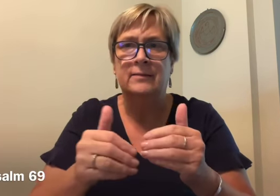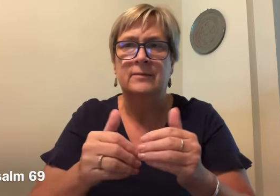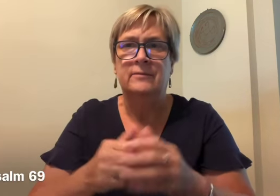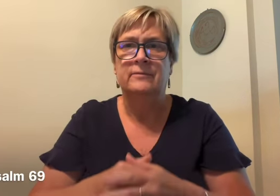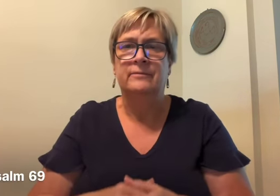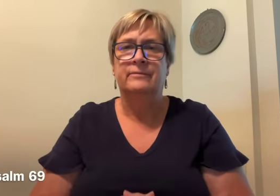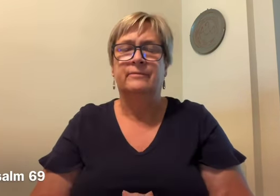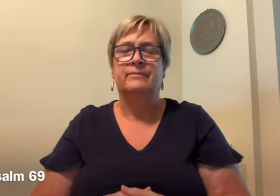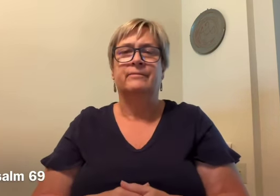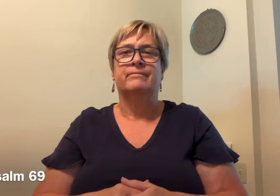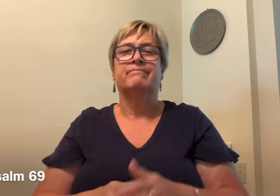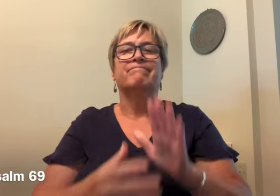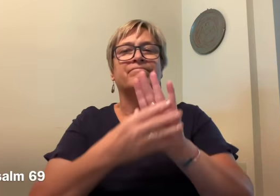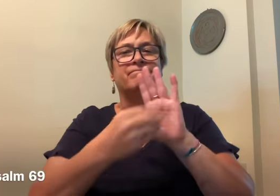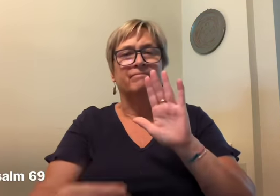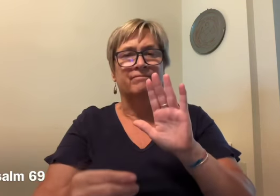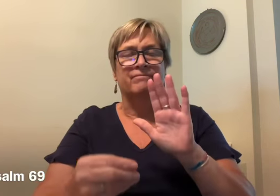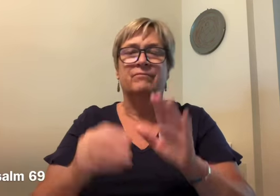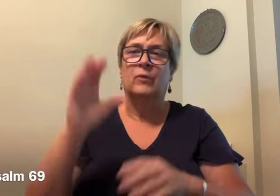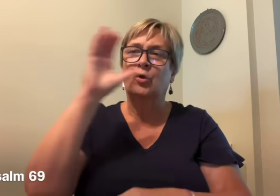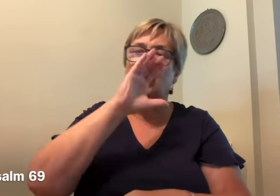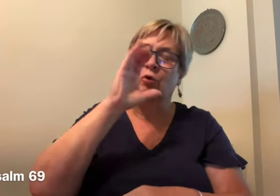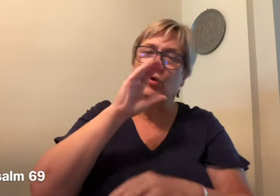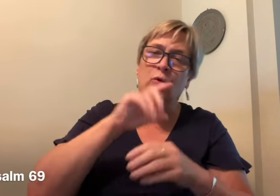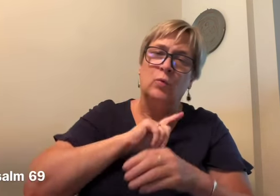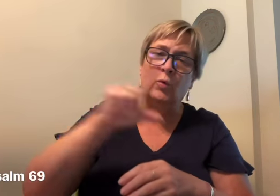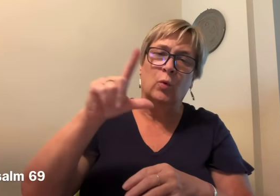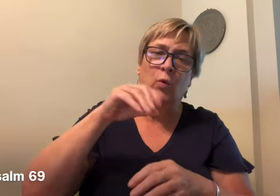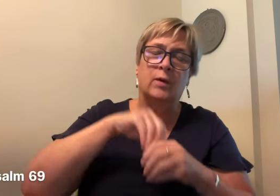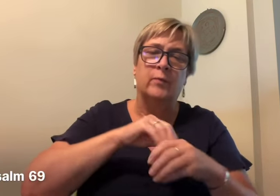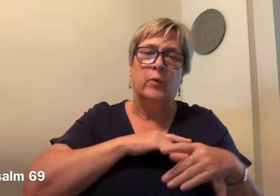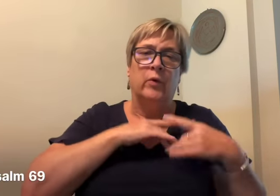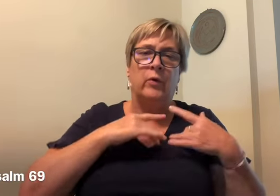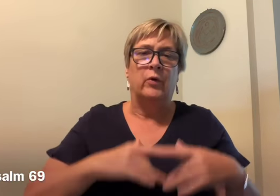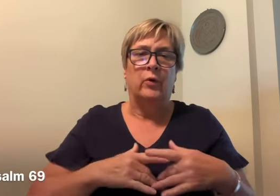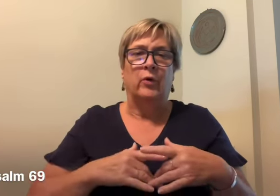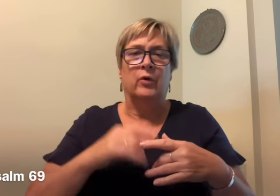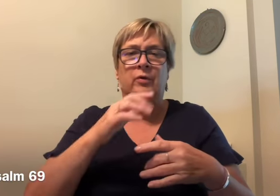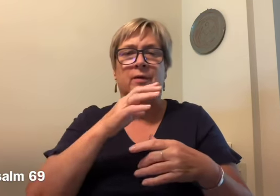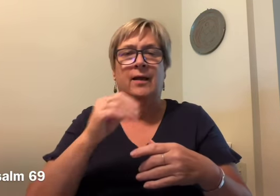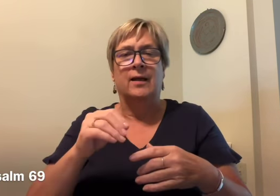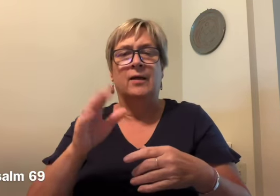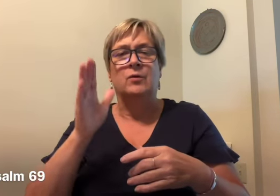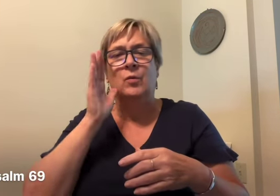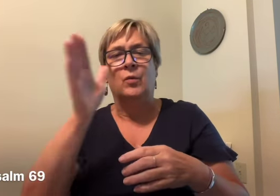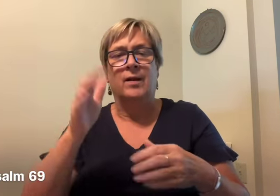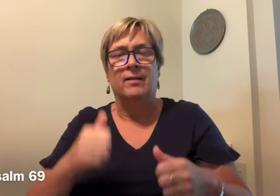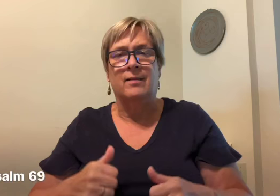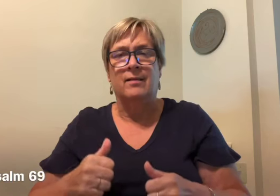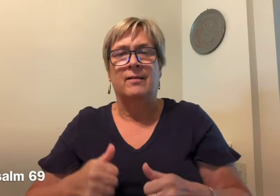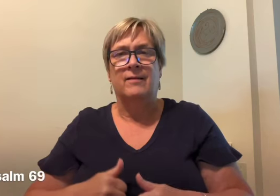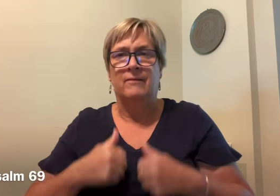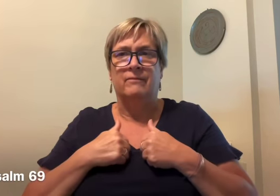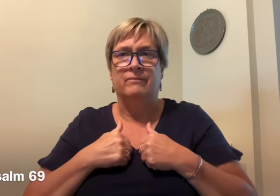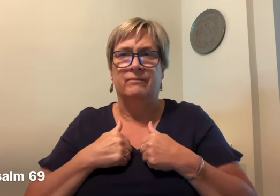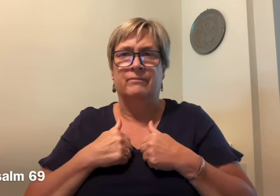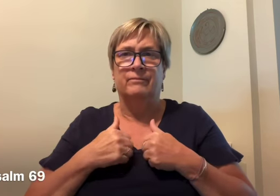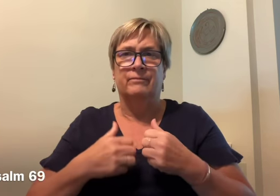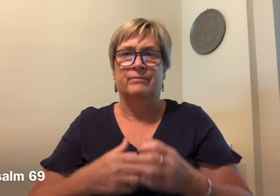For great is your kindness and in your great mercy, turn toward me. Turn to the Lord in your need